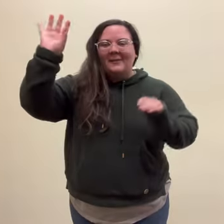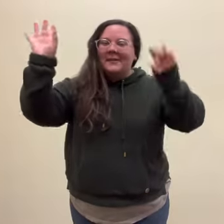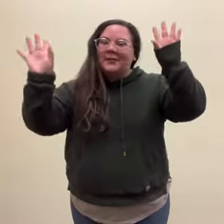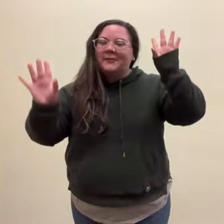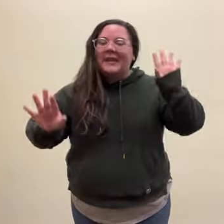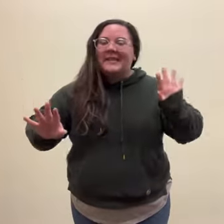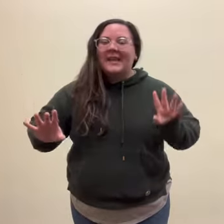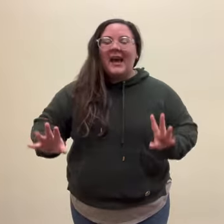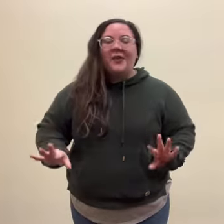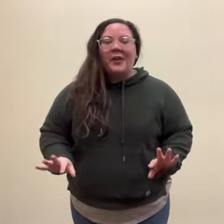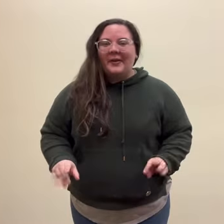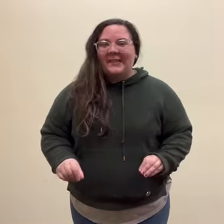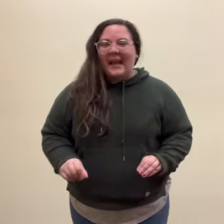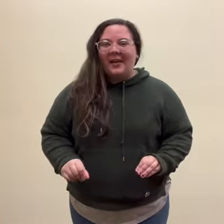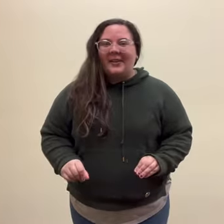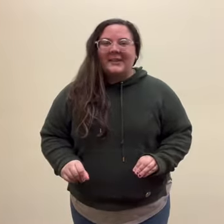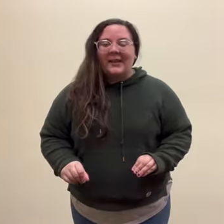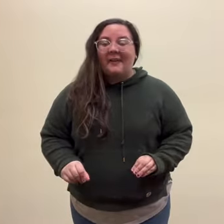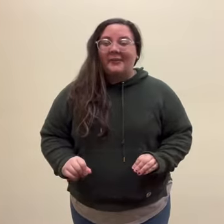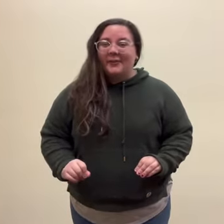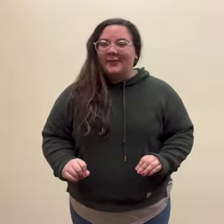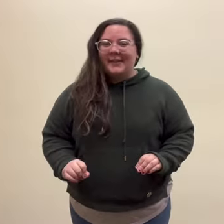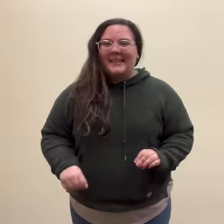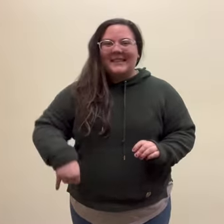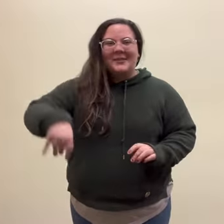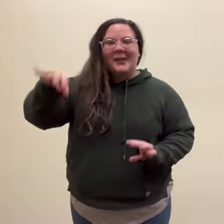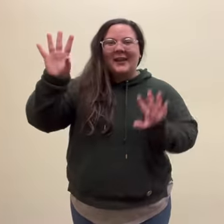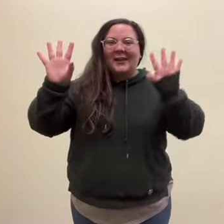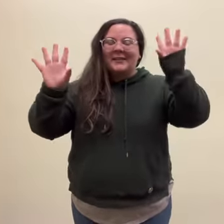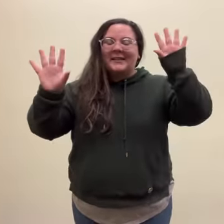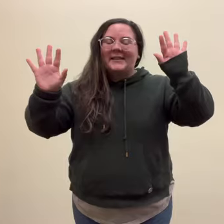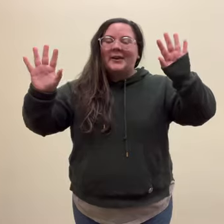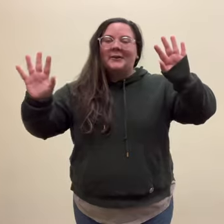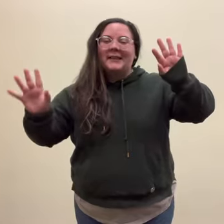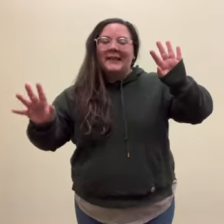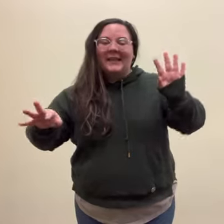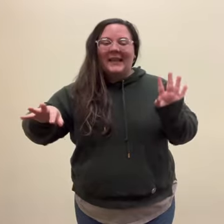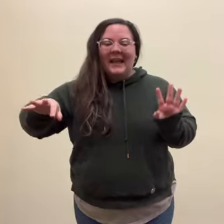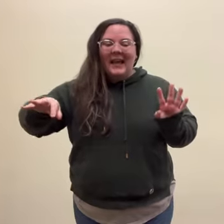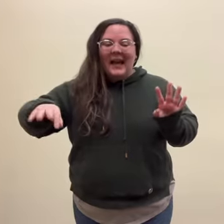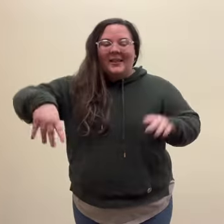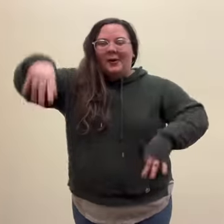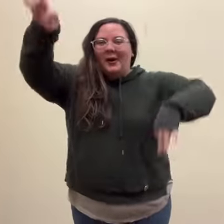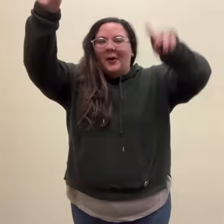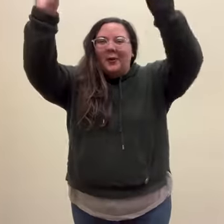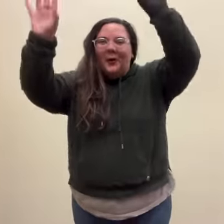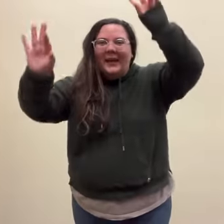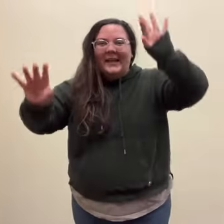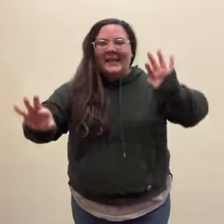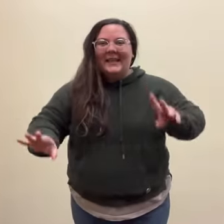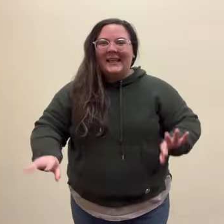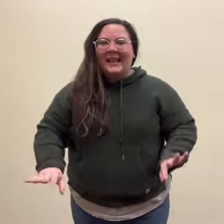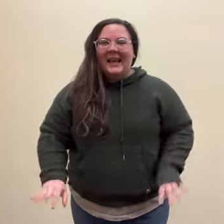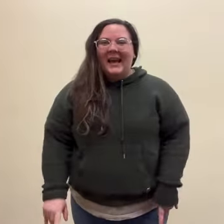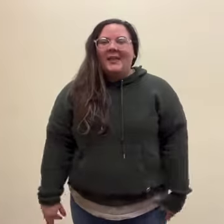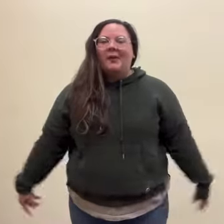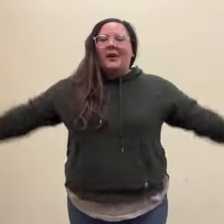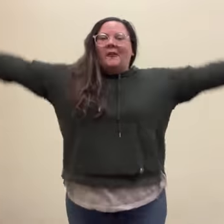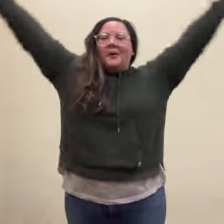snowflakes floating down. It's going to have a few verses, so we're going to go slowly, then we're going to go quickly, then we're going to go from